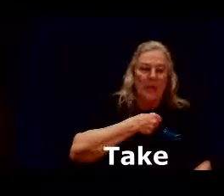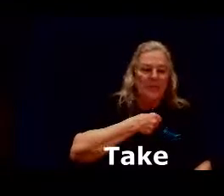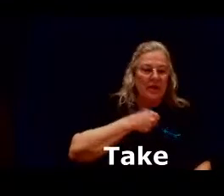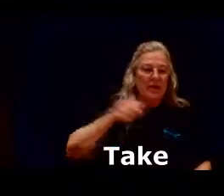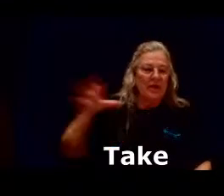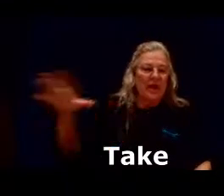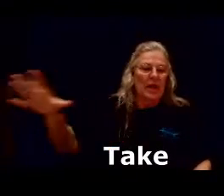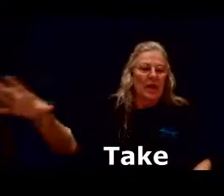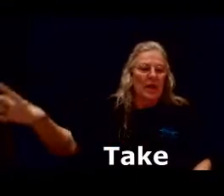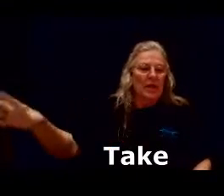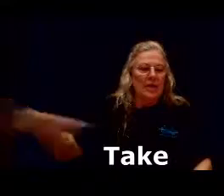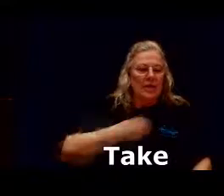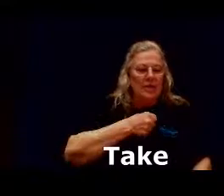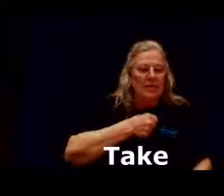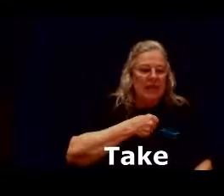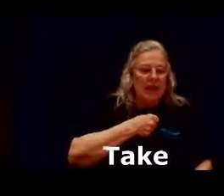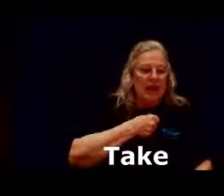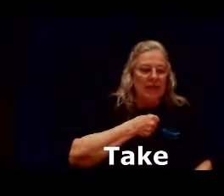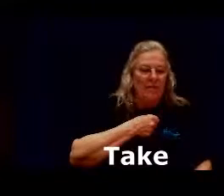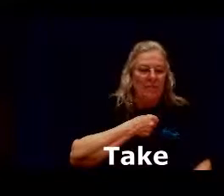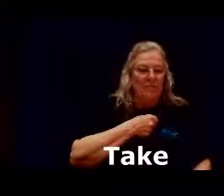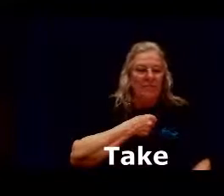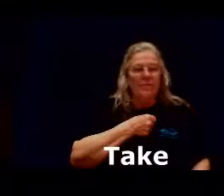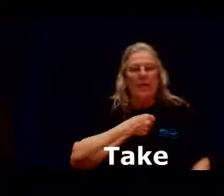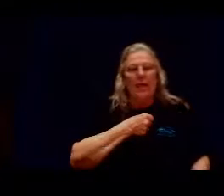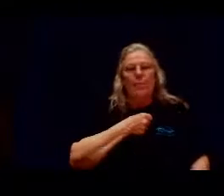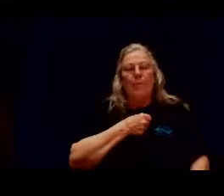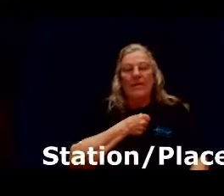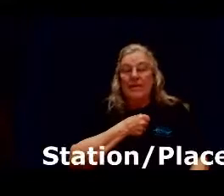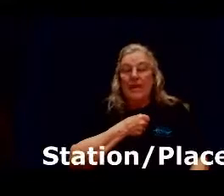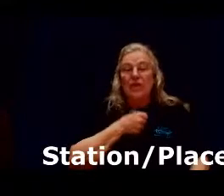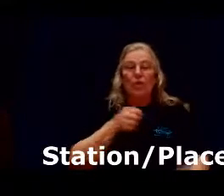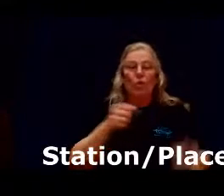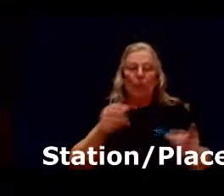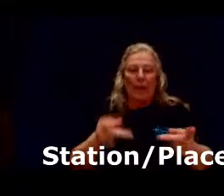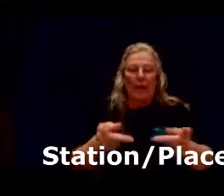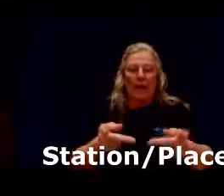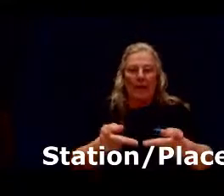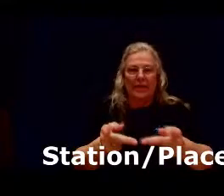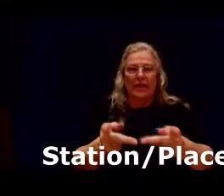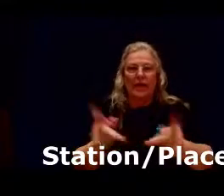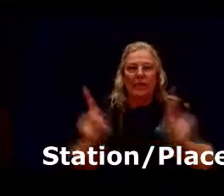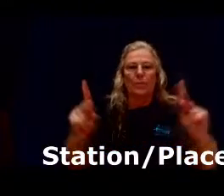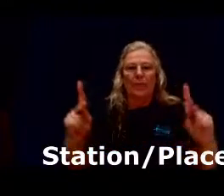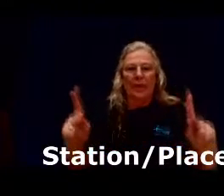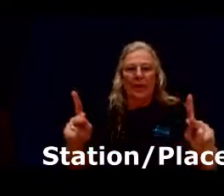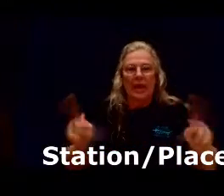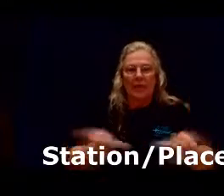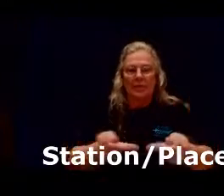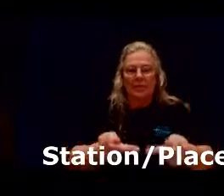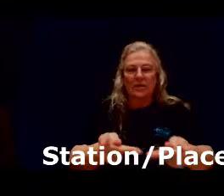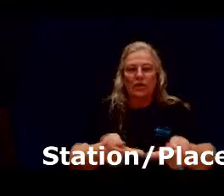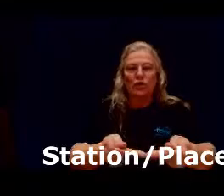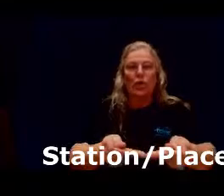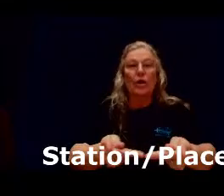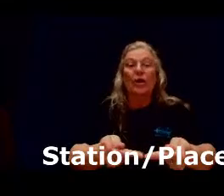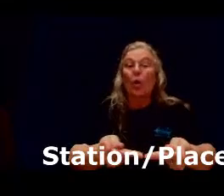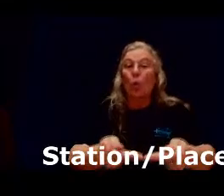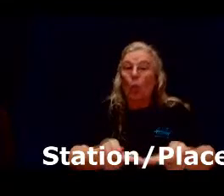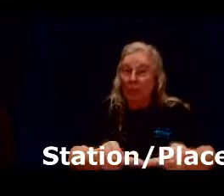myself take my station or my place P hands starting away